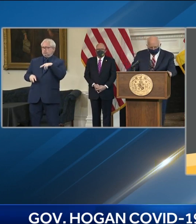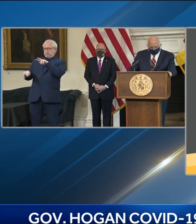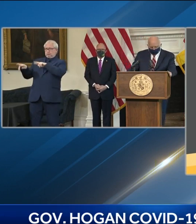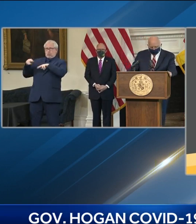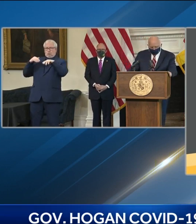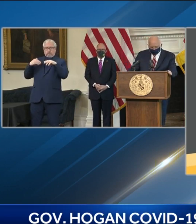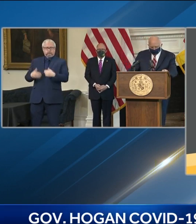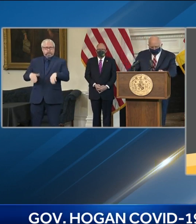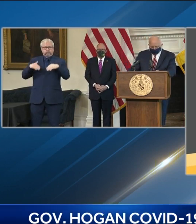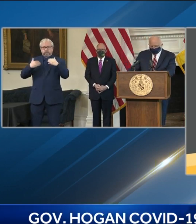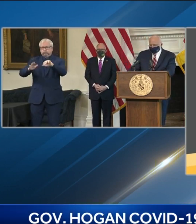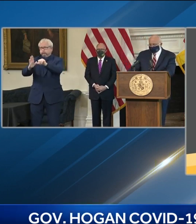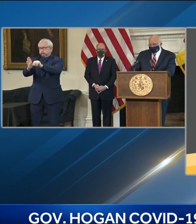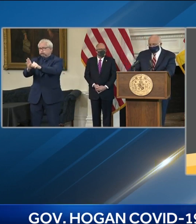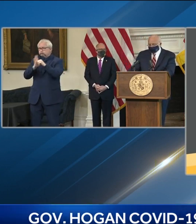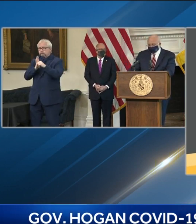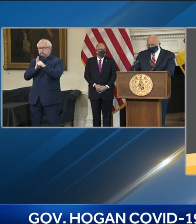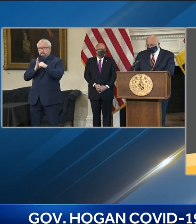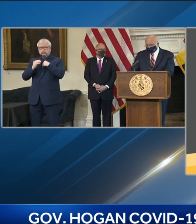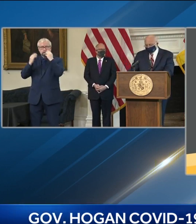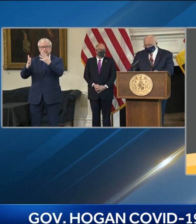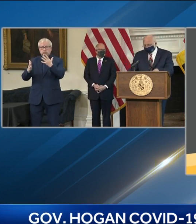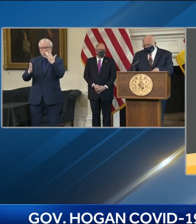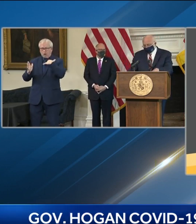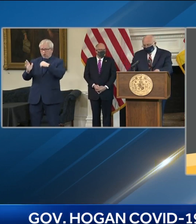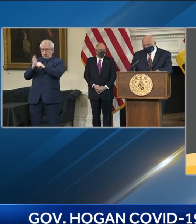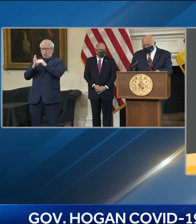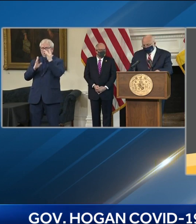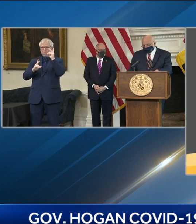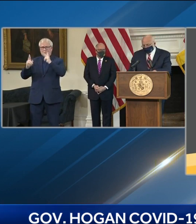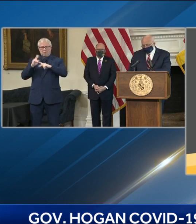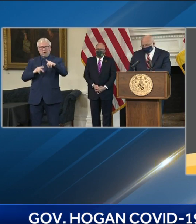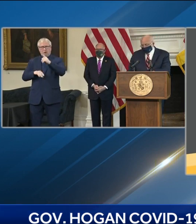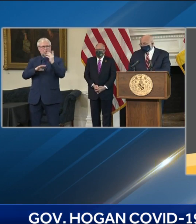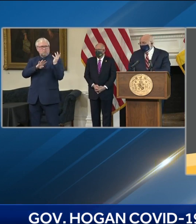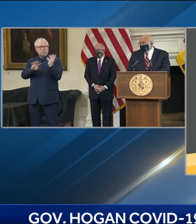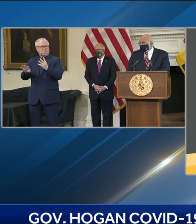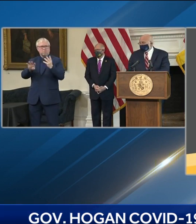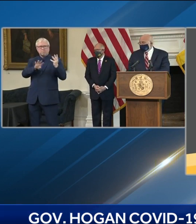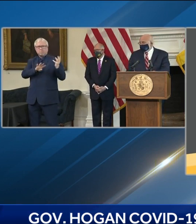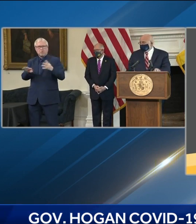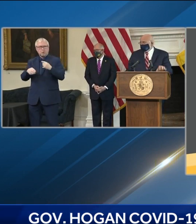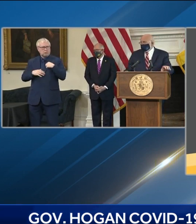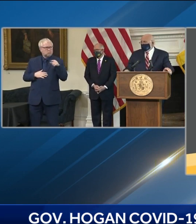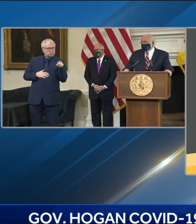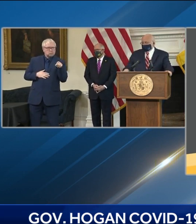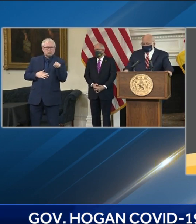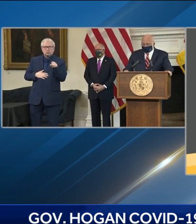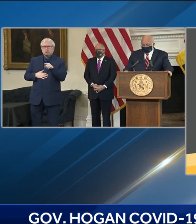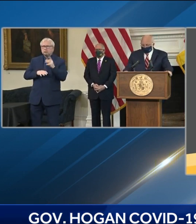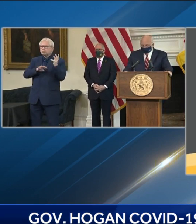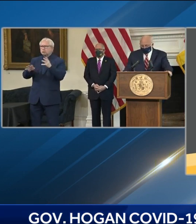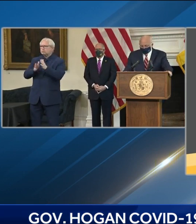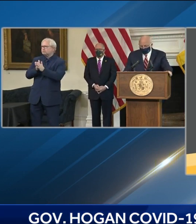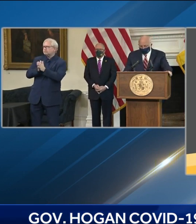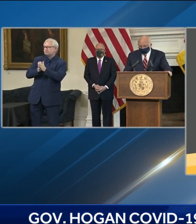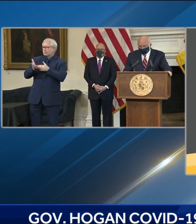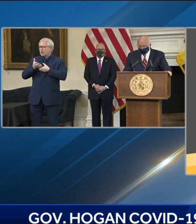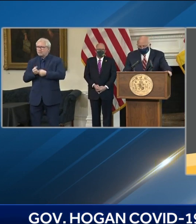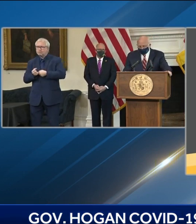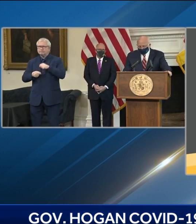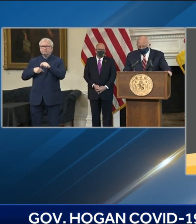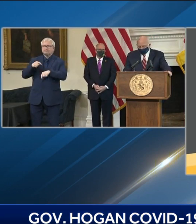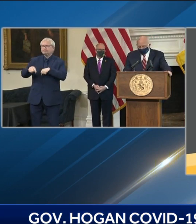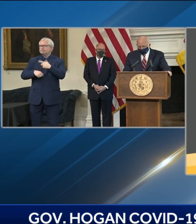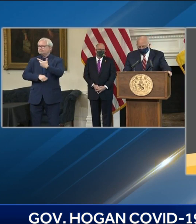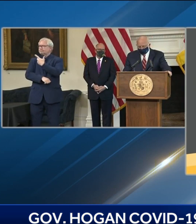embrace vaccine with confidence. I want to encourage all Marylanders and all Americans to